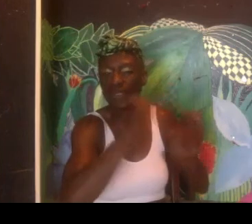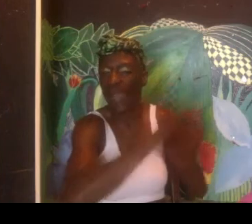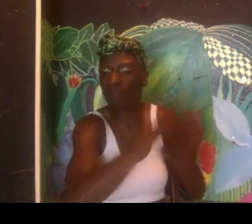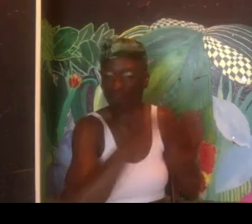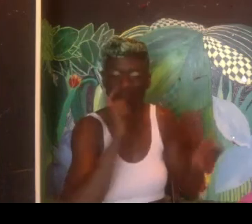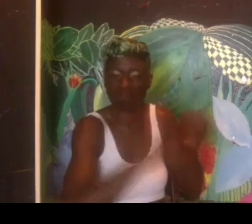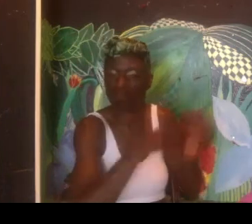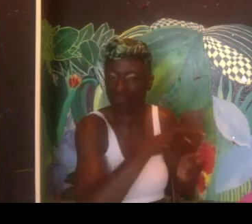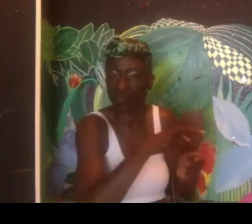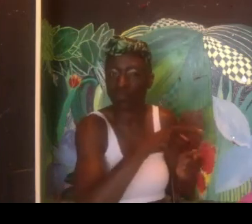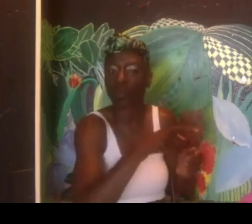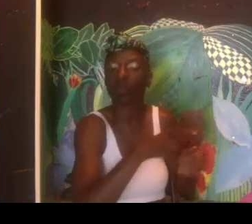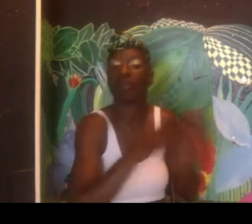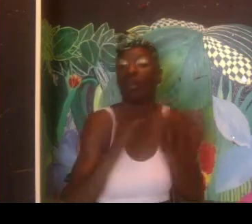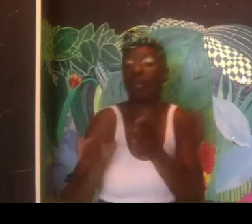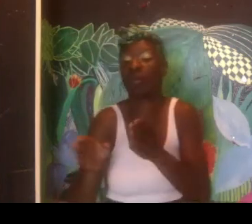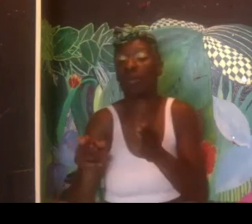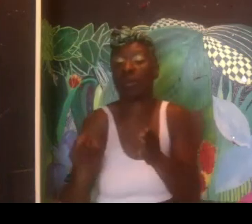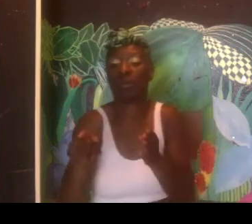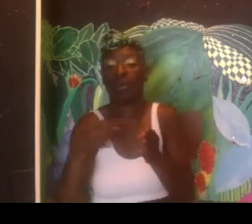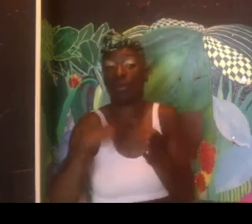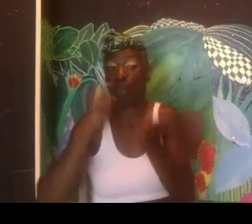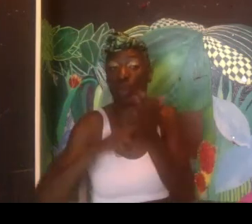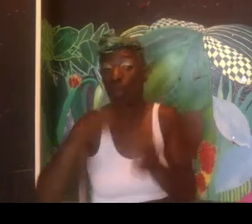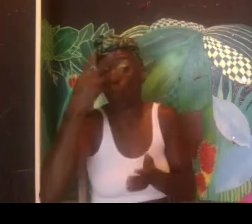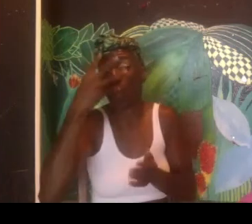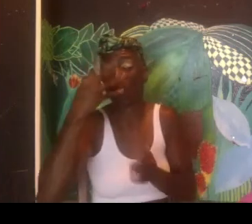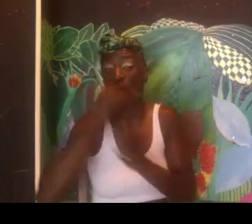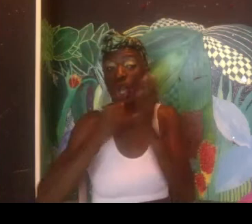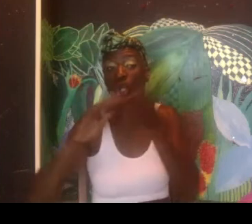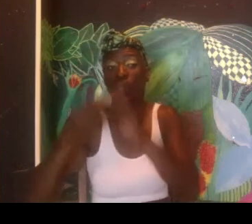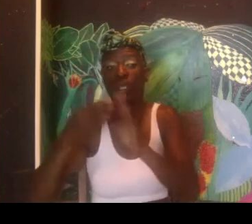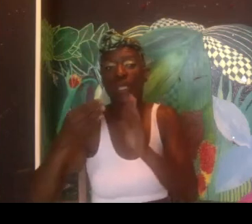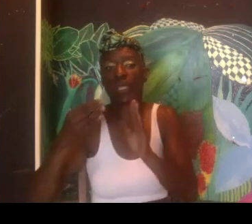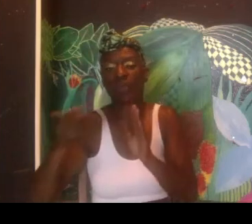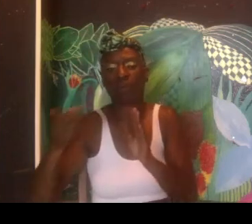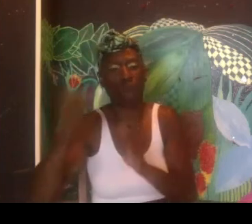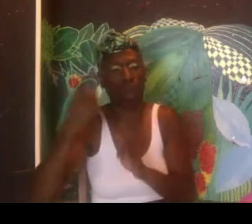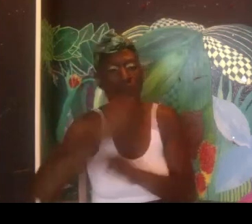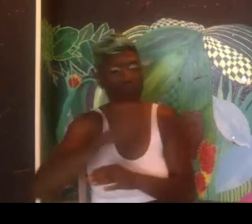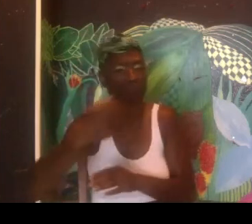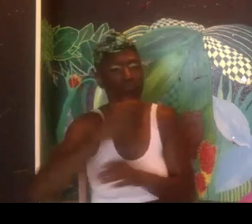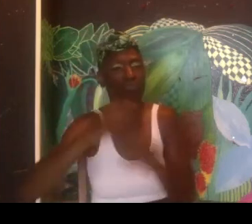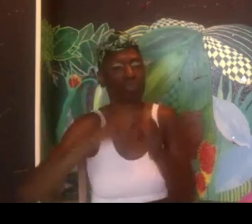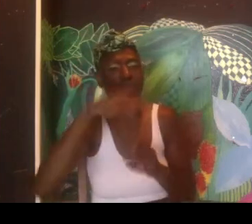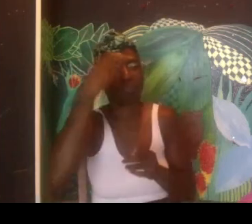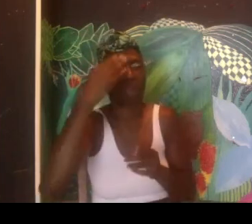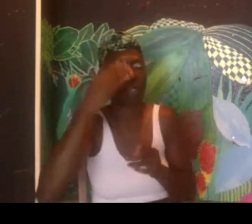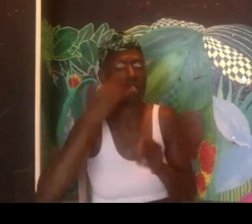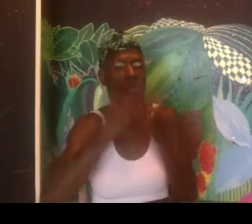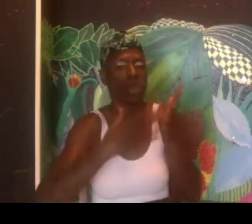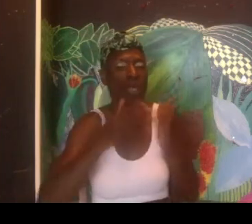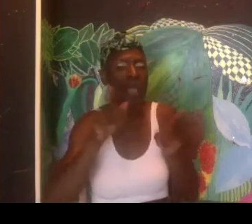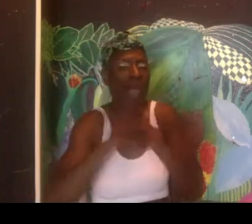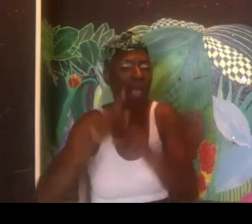gaps in representation. That's something that we're seeing that is a painful truth. Is in the,